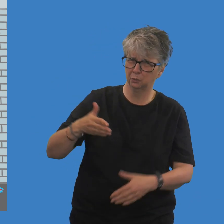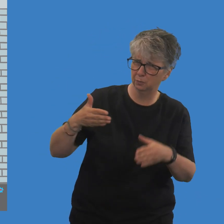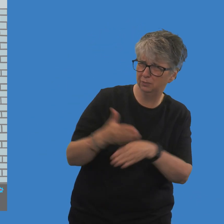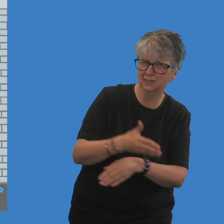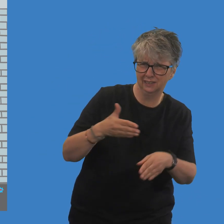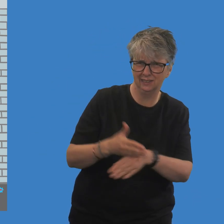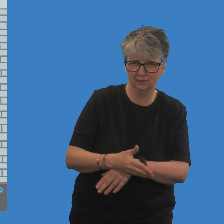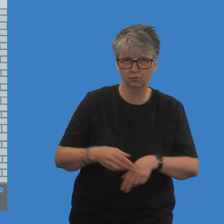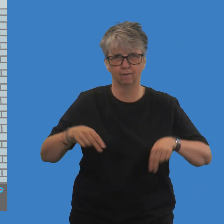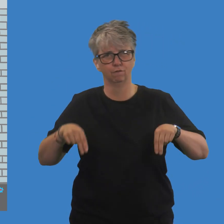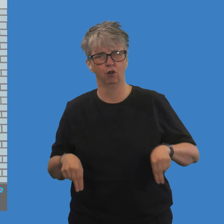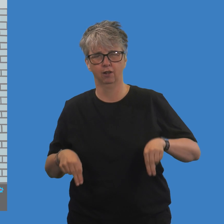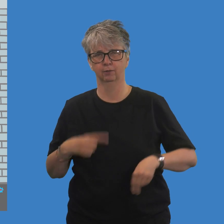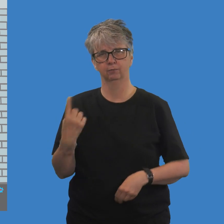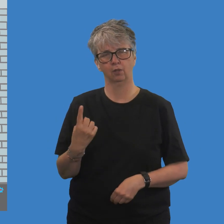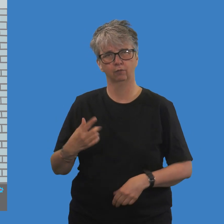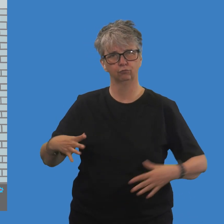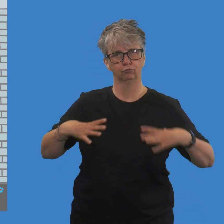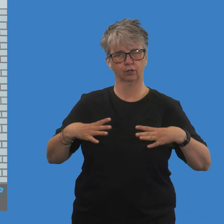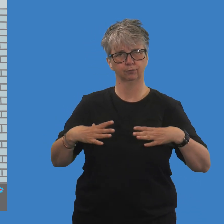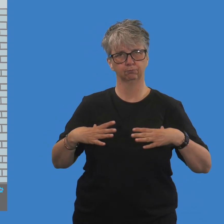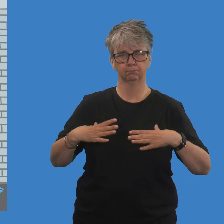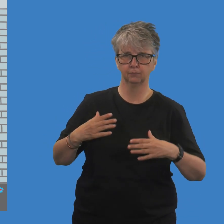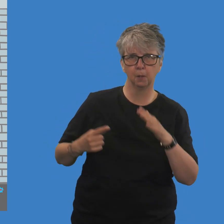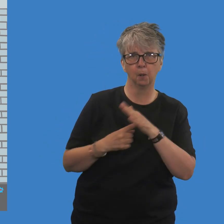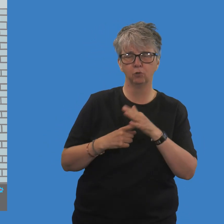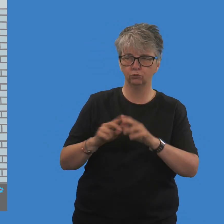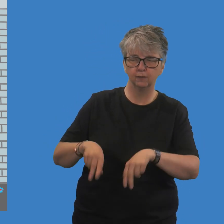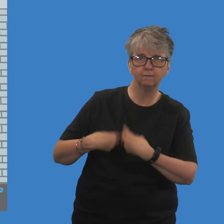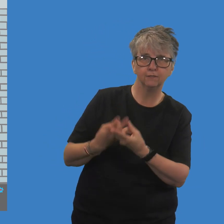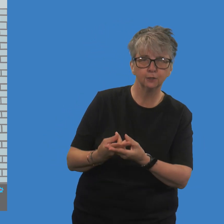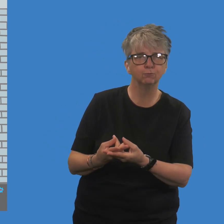Martha, said Frankie. Yes, of course I would, said Martha.